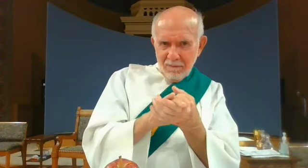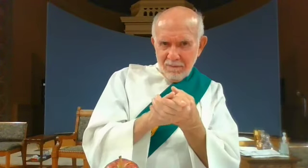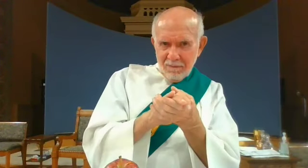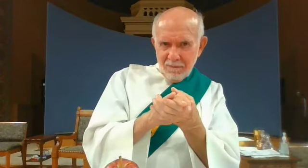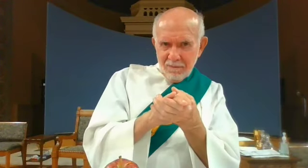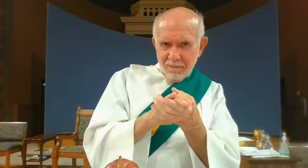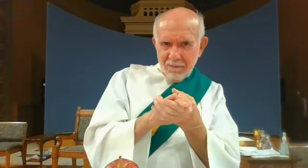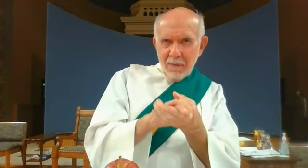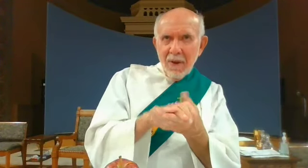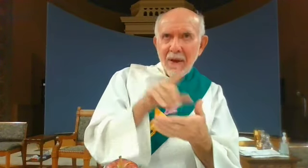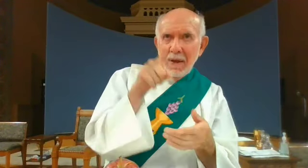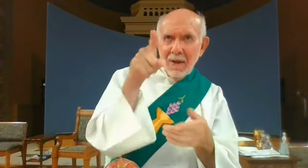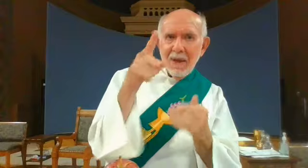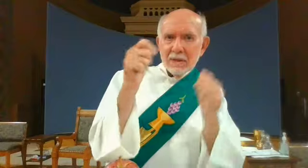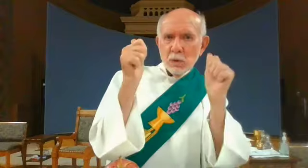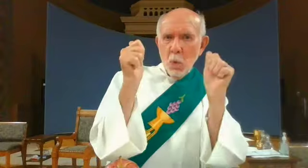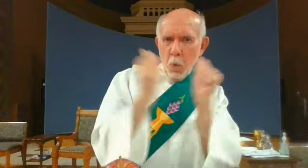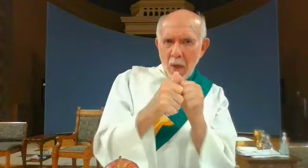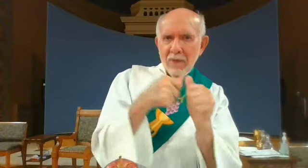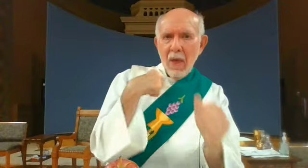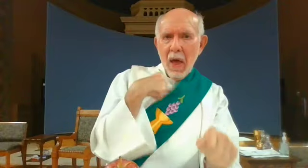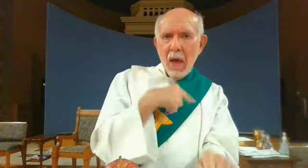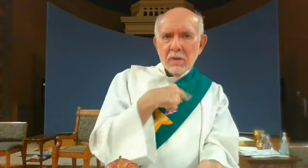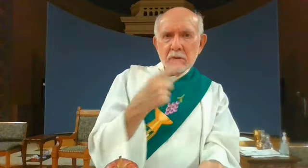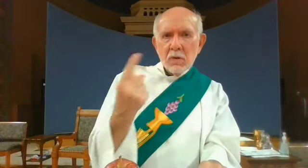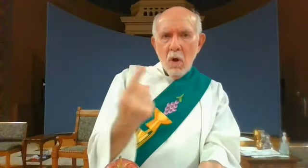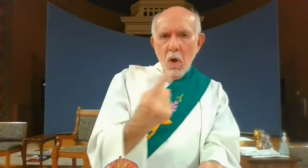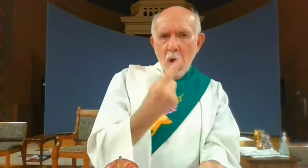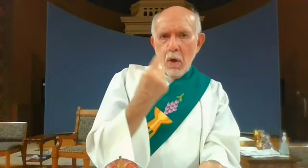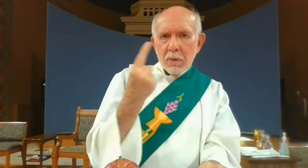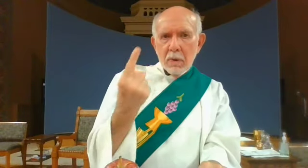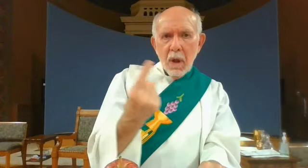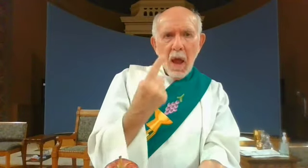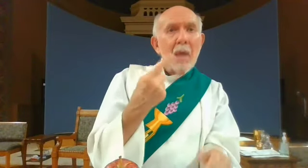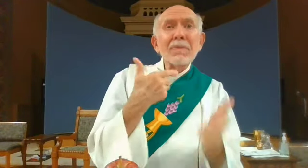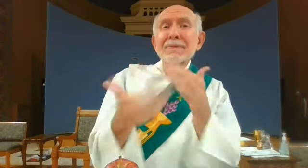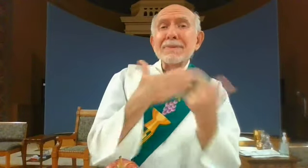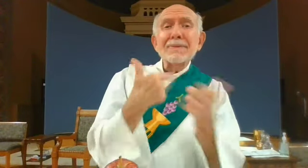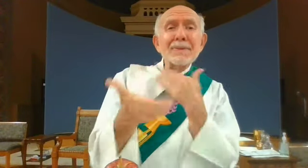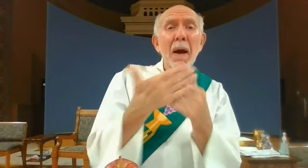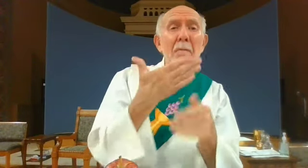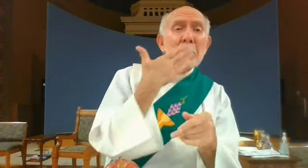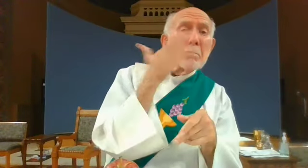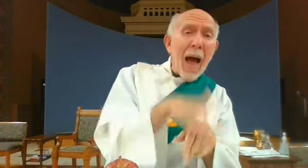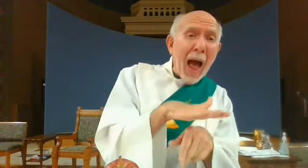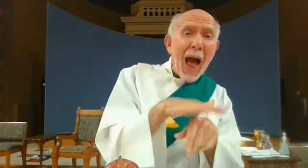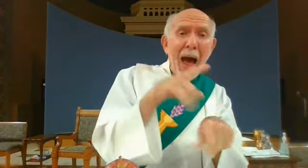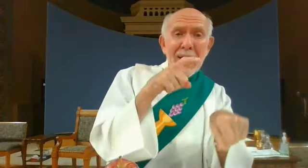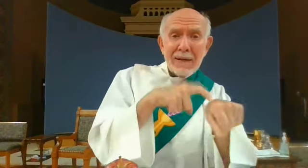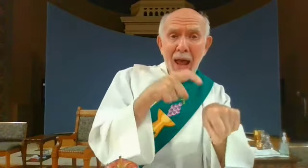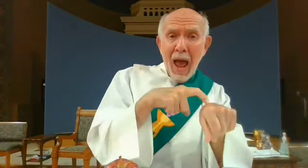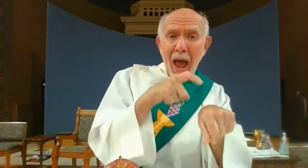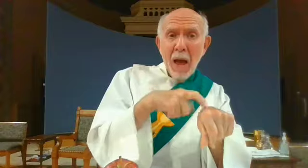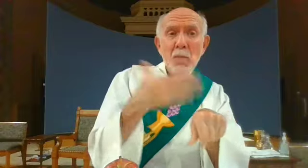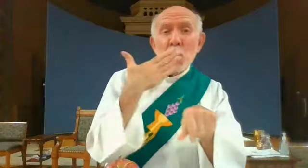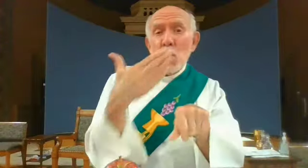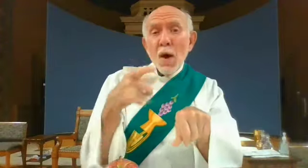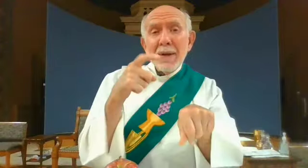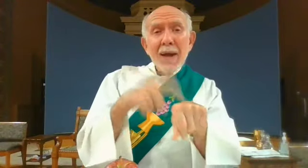just believe he is with us always no matter if there are the bad